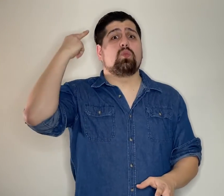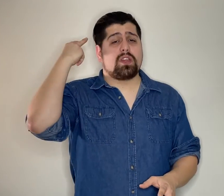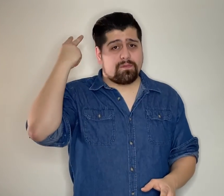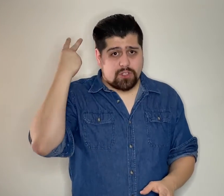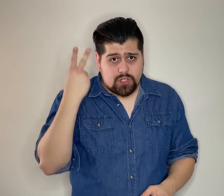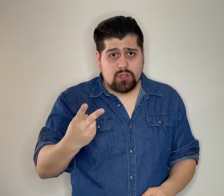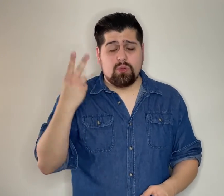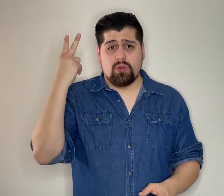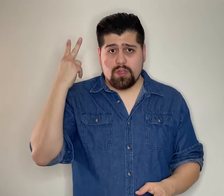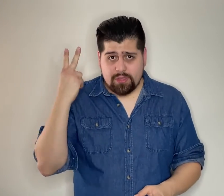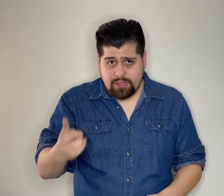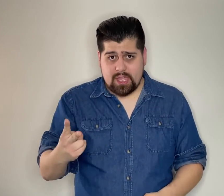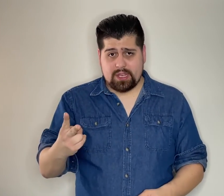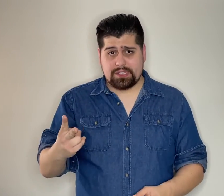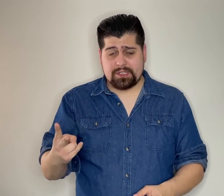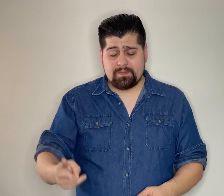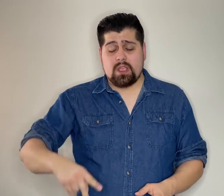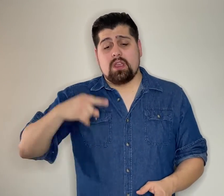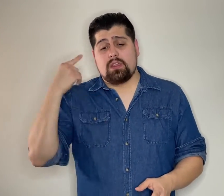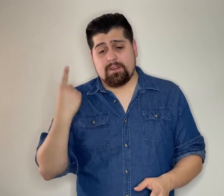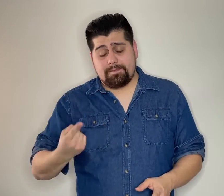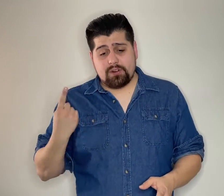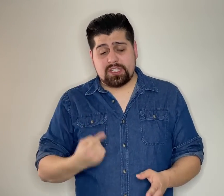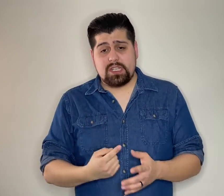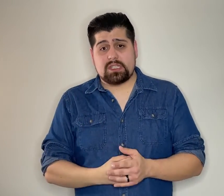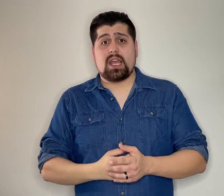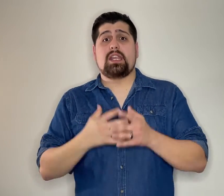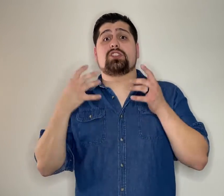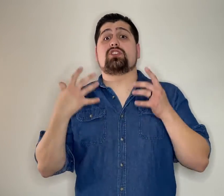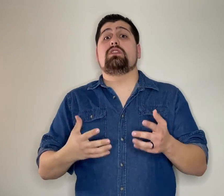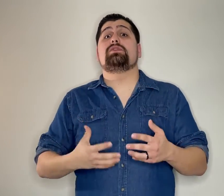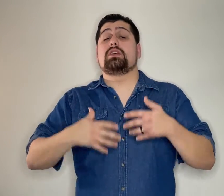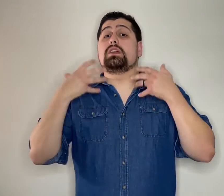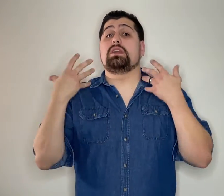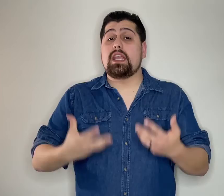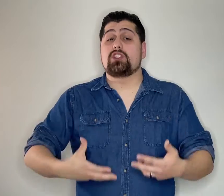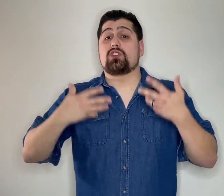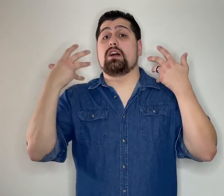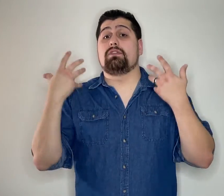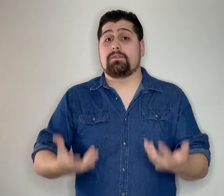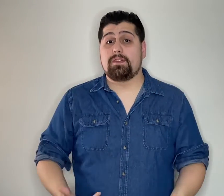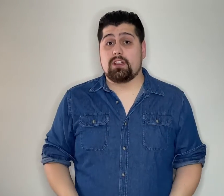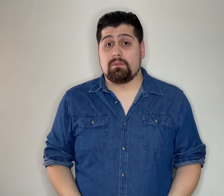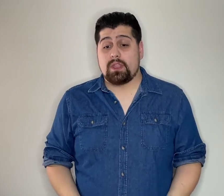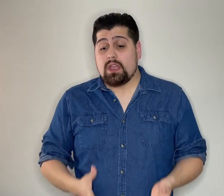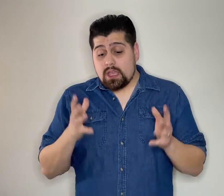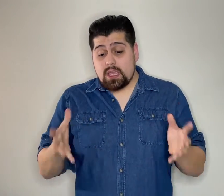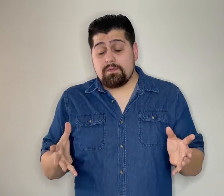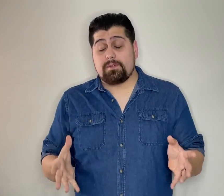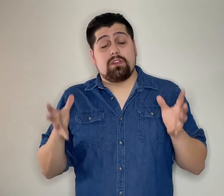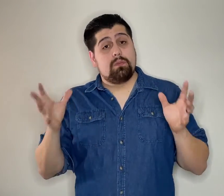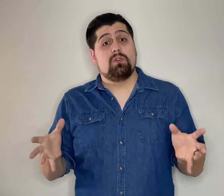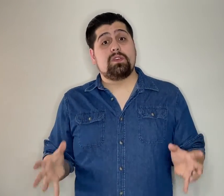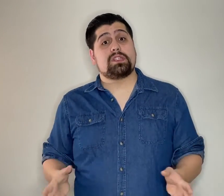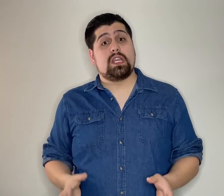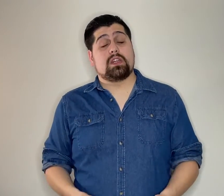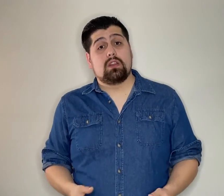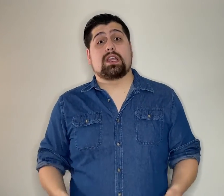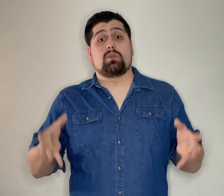one of two things The first is that it serves the nature of the film If the movie is taking a look at